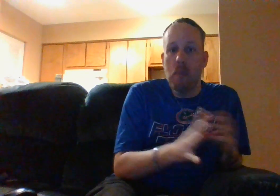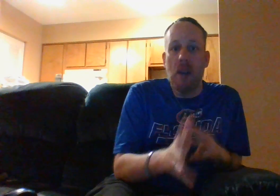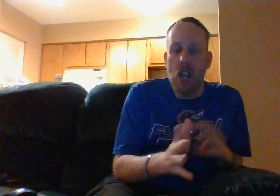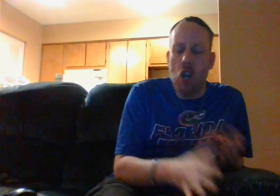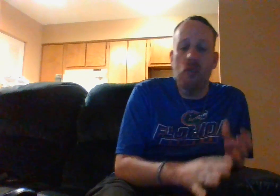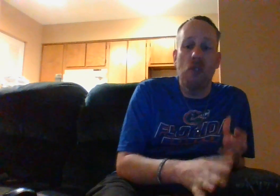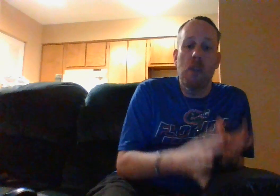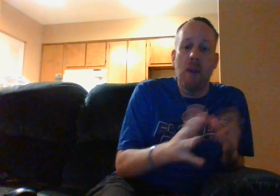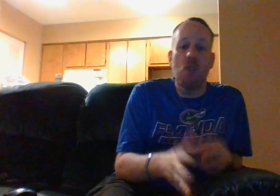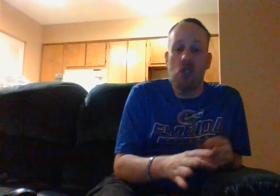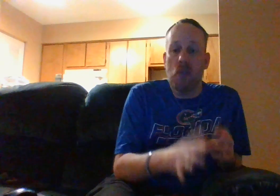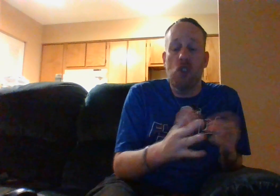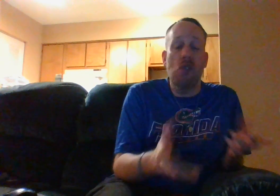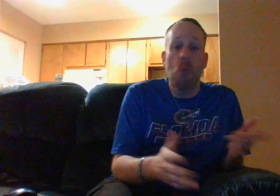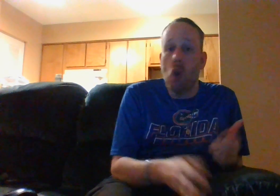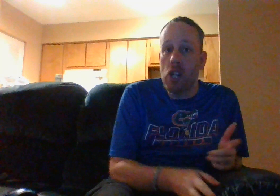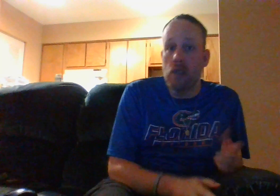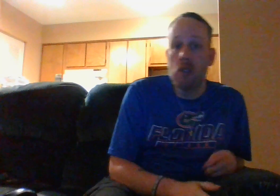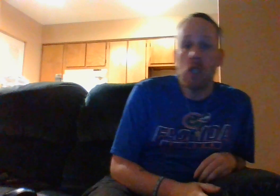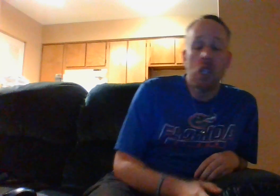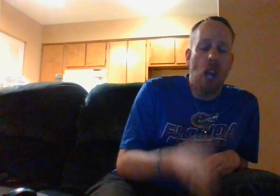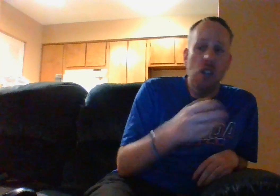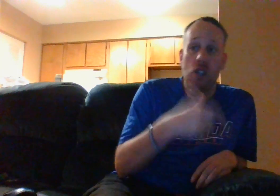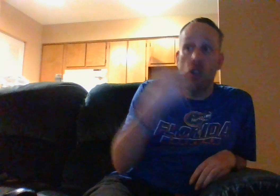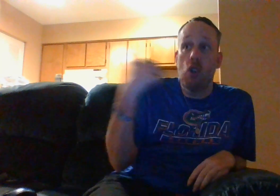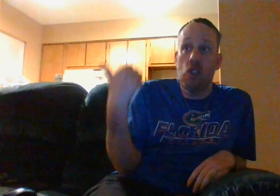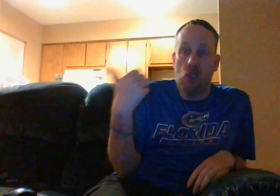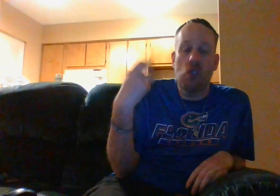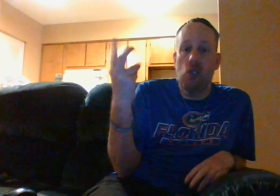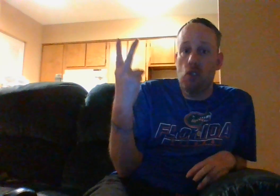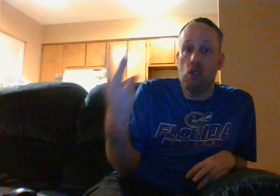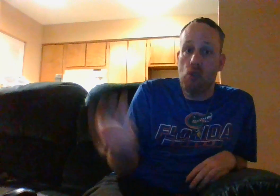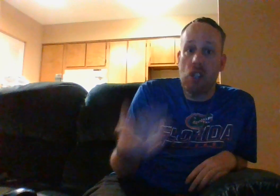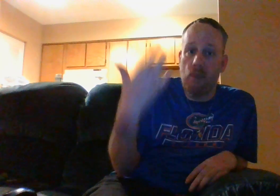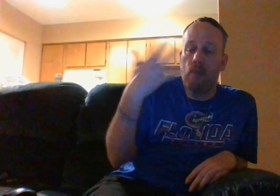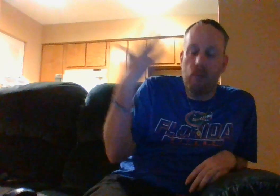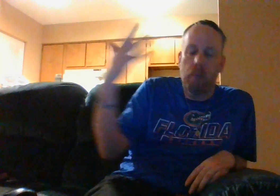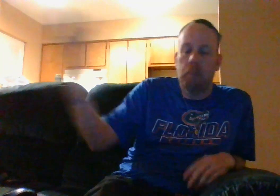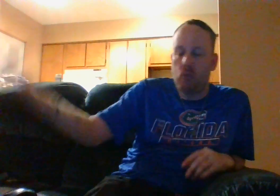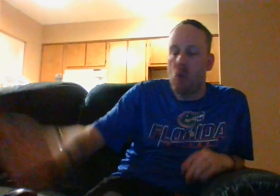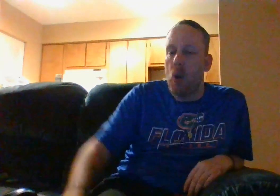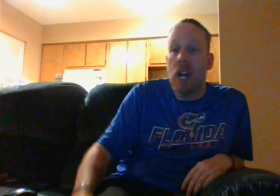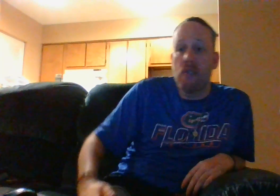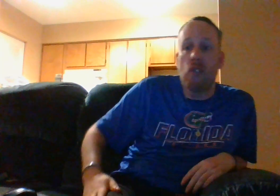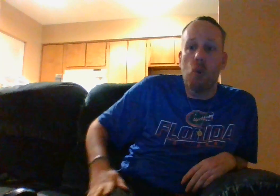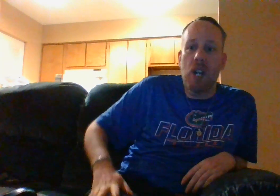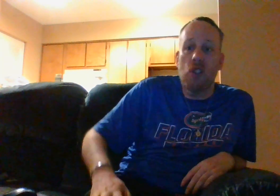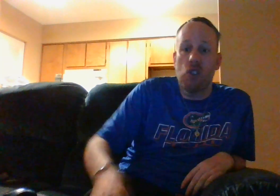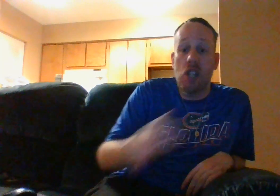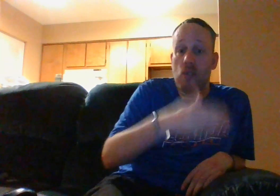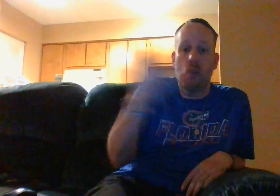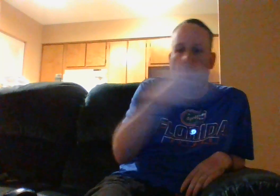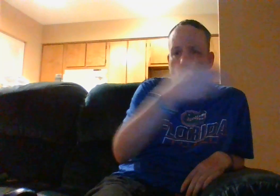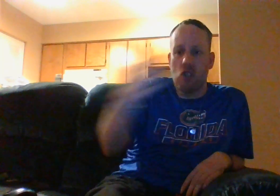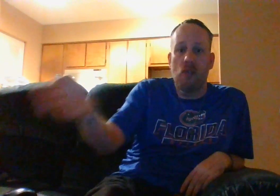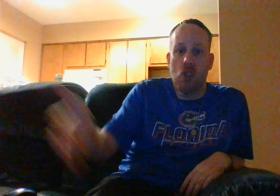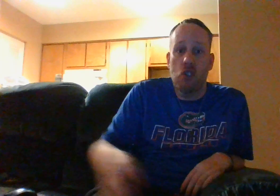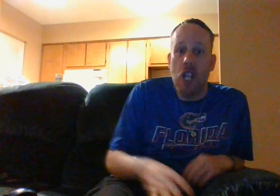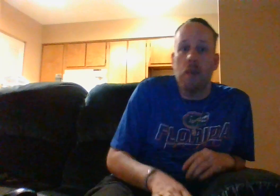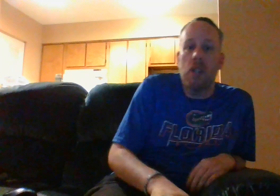the elf of the memories of season one and there is a season two that's for what i for what i see searching for this anime